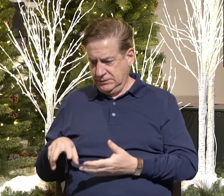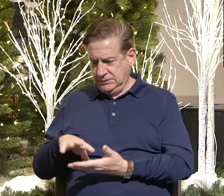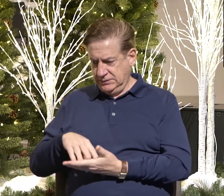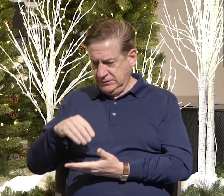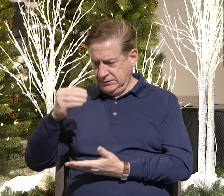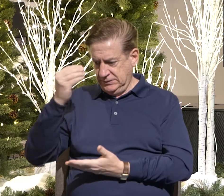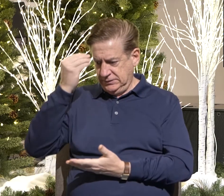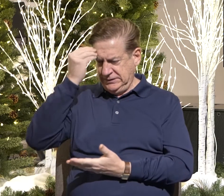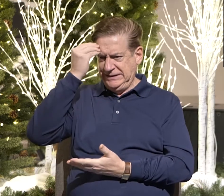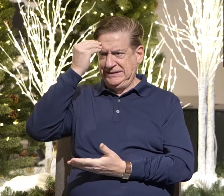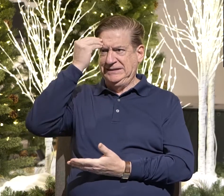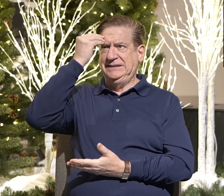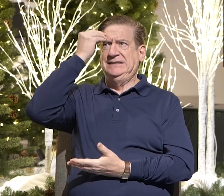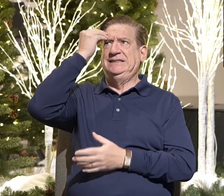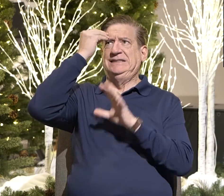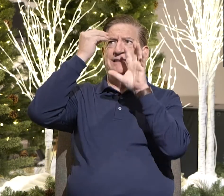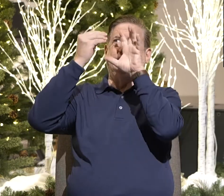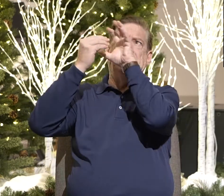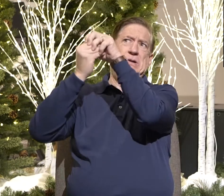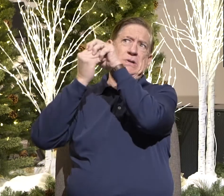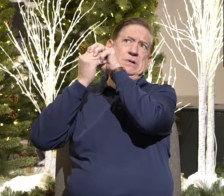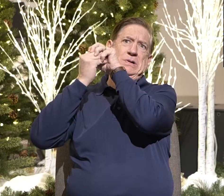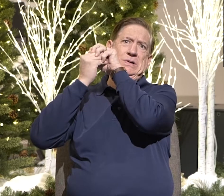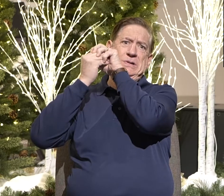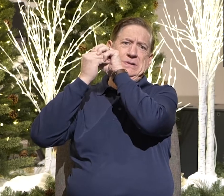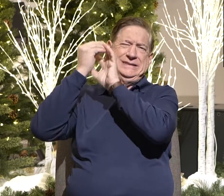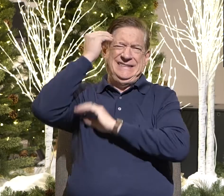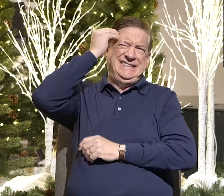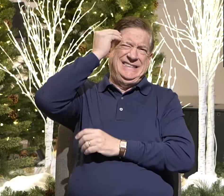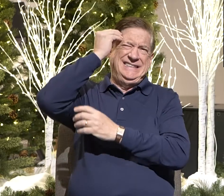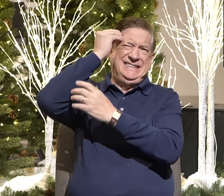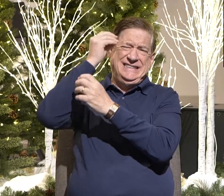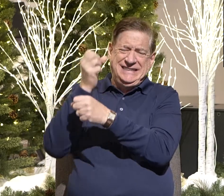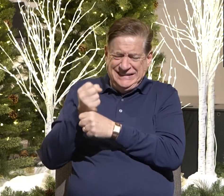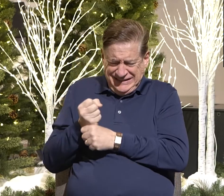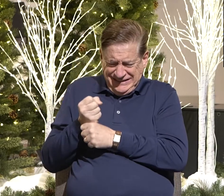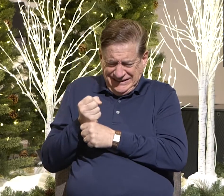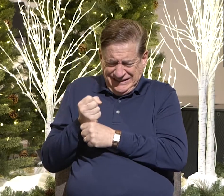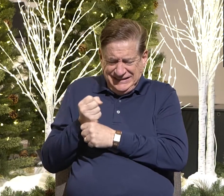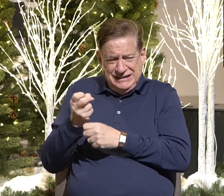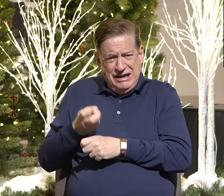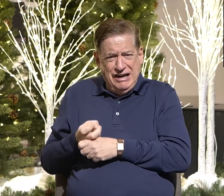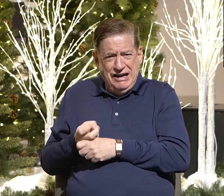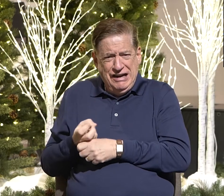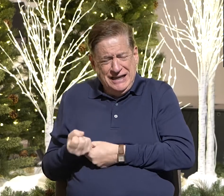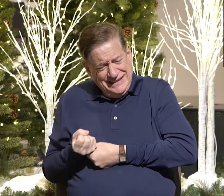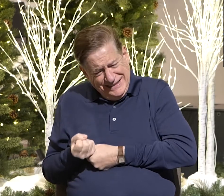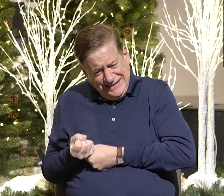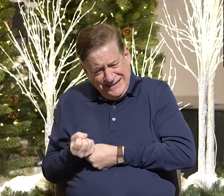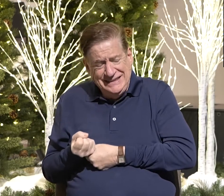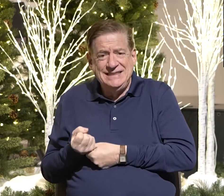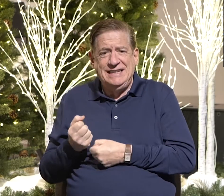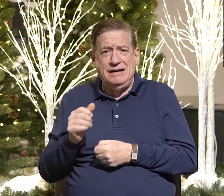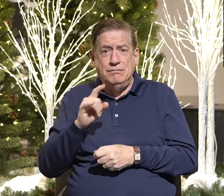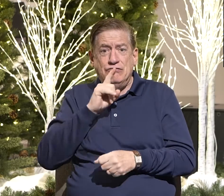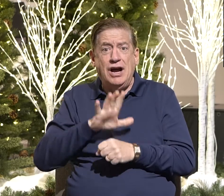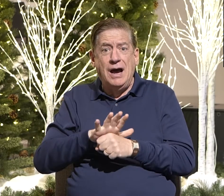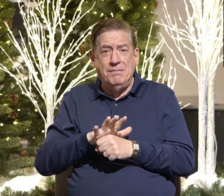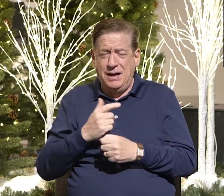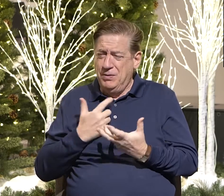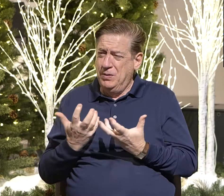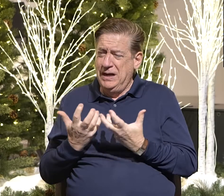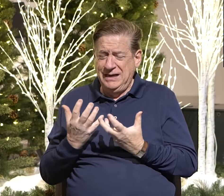take hold. You have to grab it. You grip it hard. Grab hold of these promises for God.